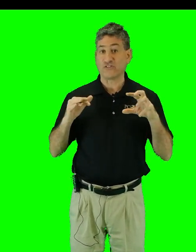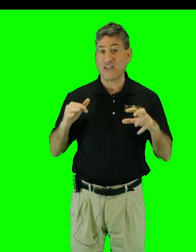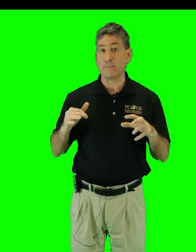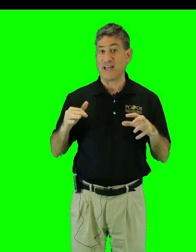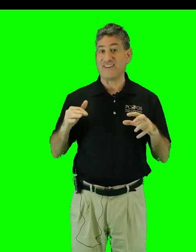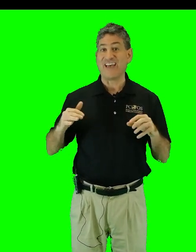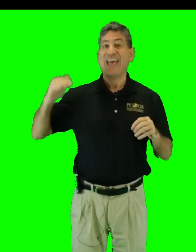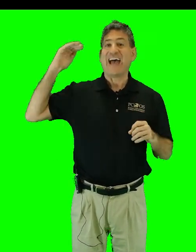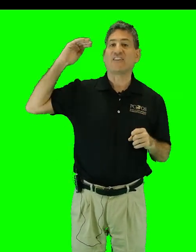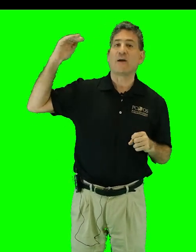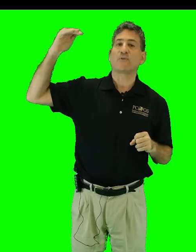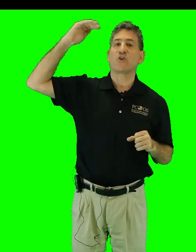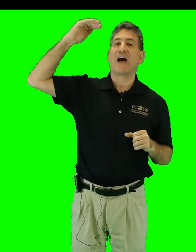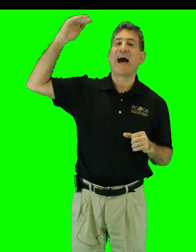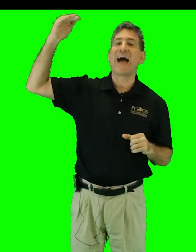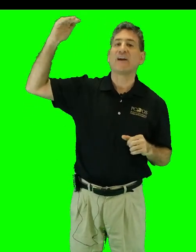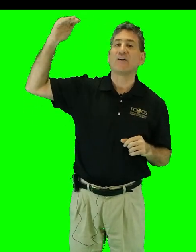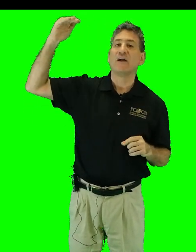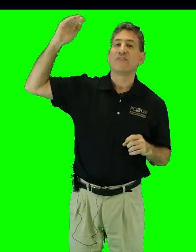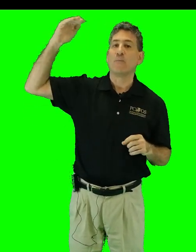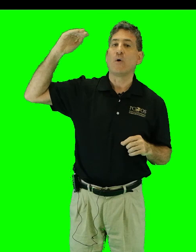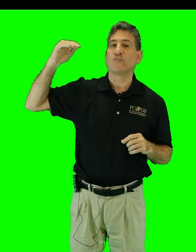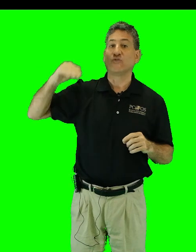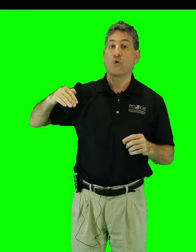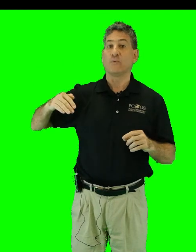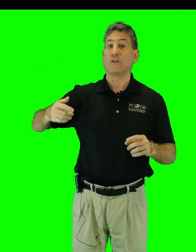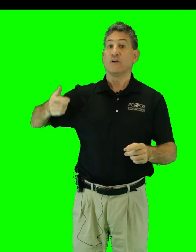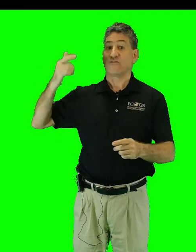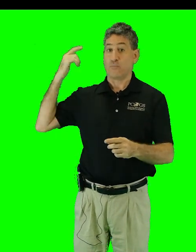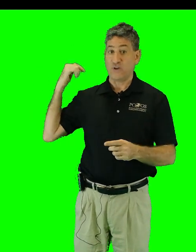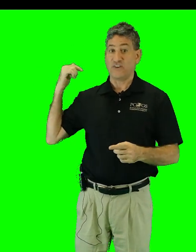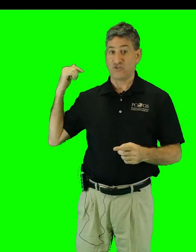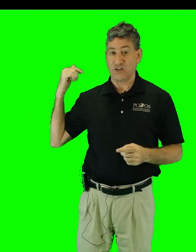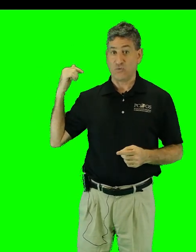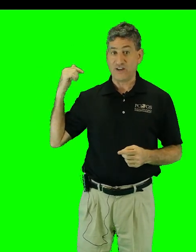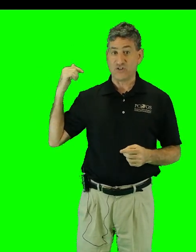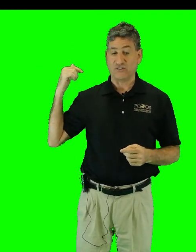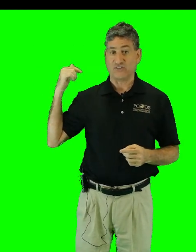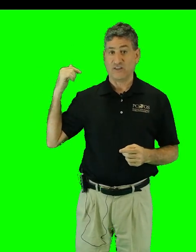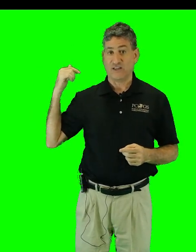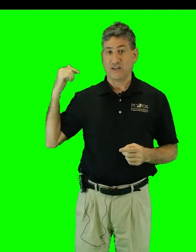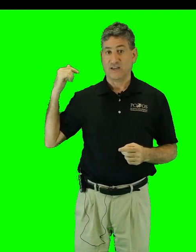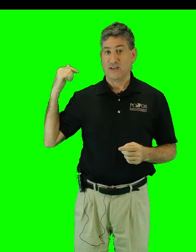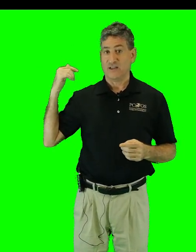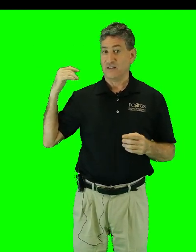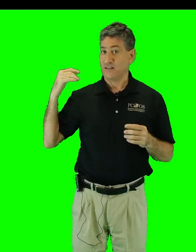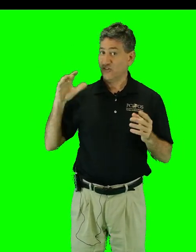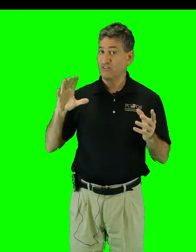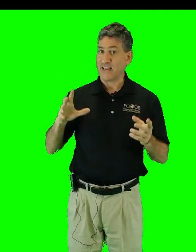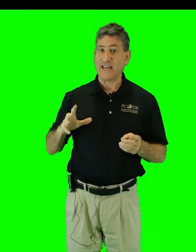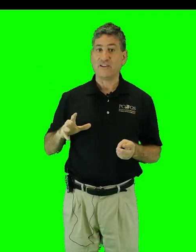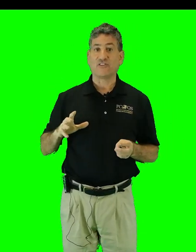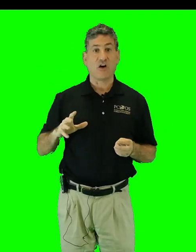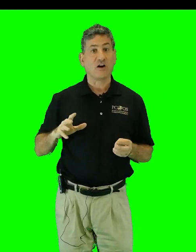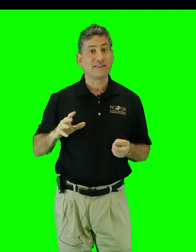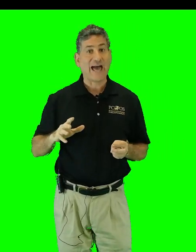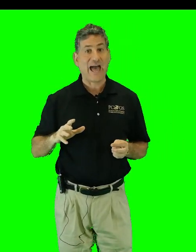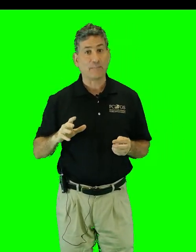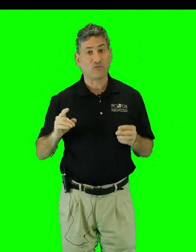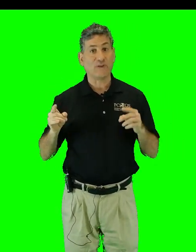stabilize at a temperature higher than what was normal for previous generations. This decades-long lag between